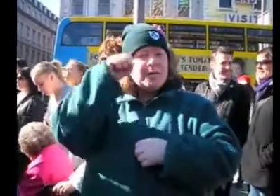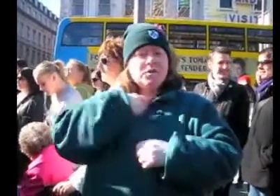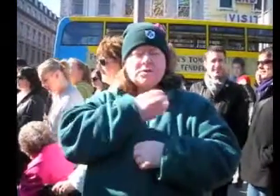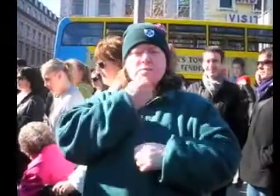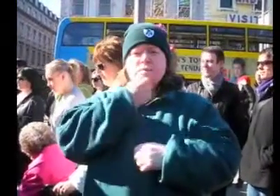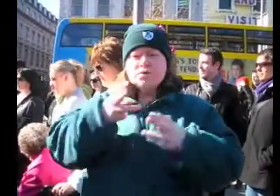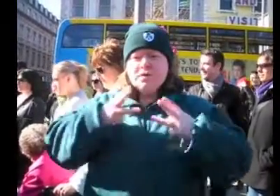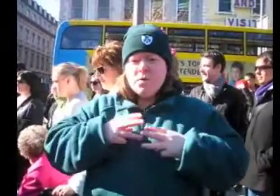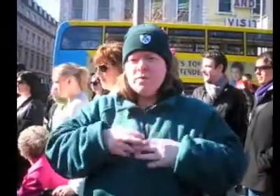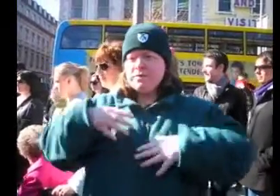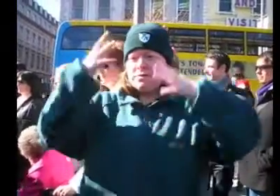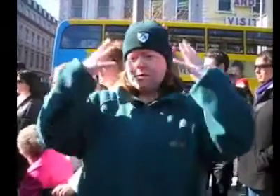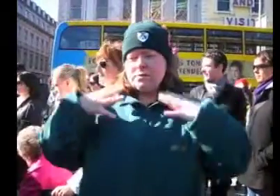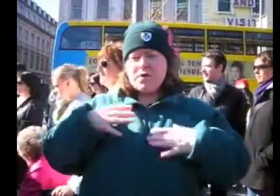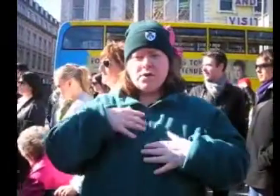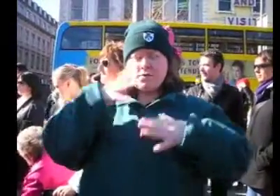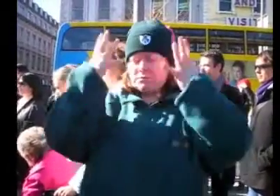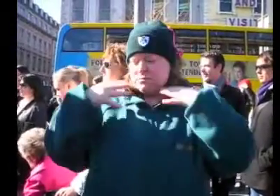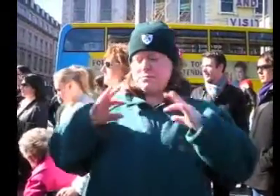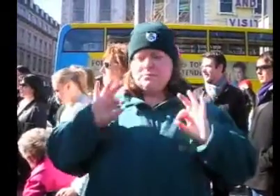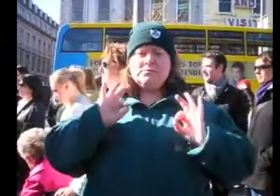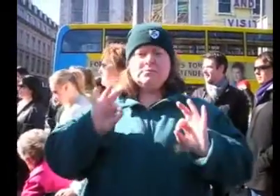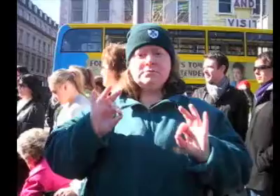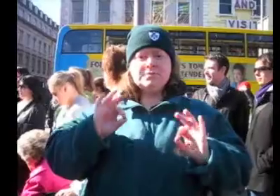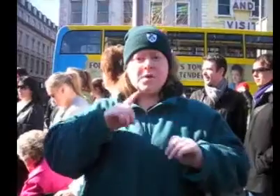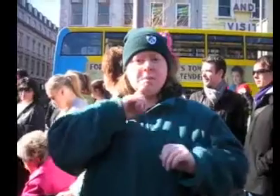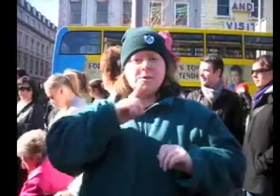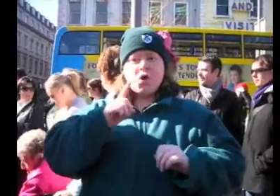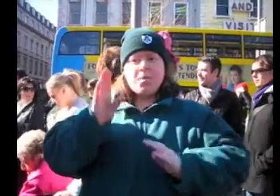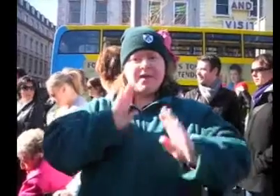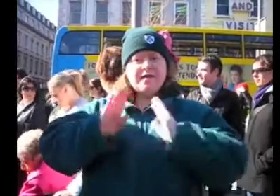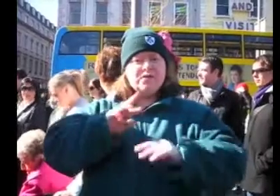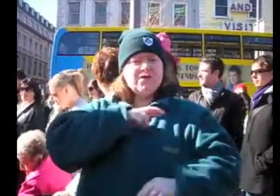I sniffed a spring, on the smuggly way,